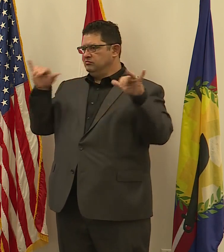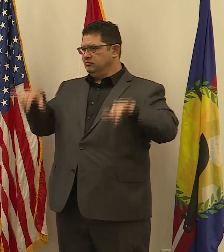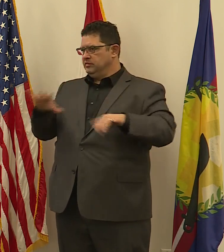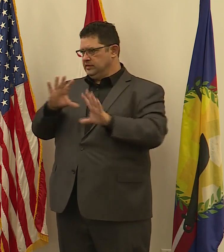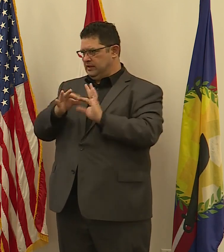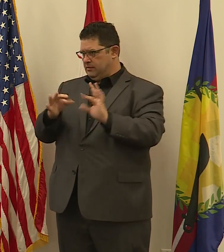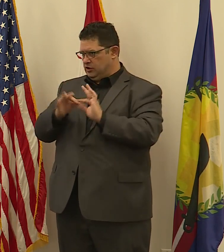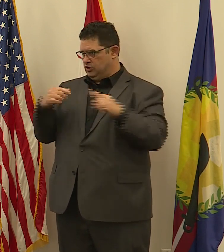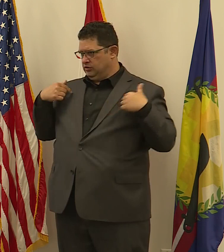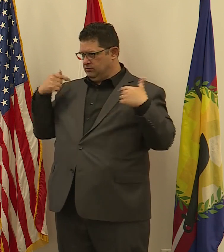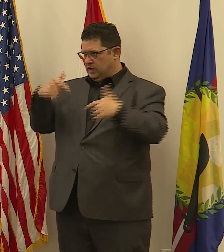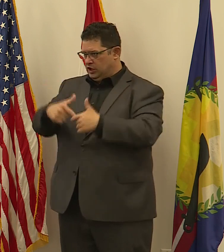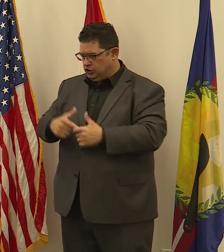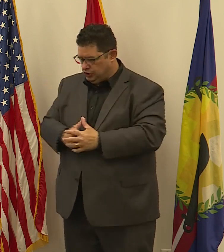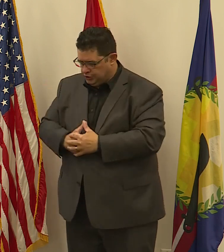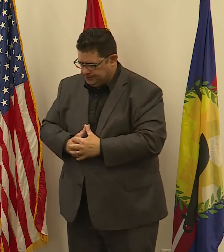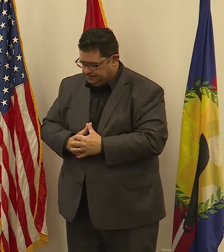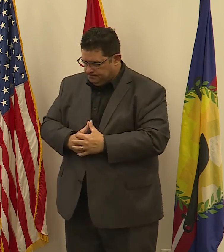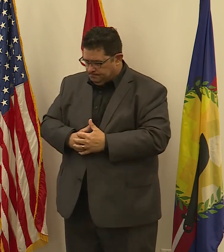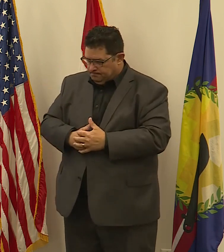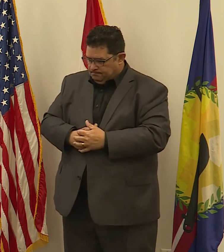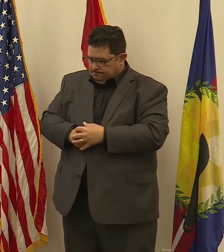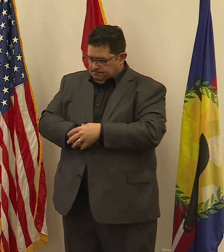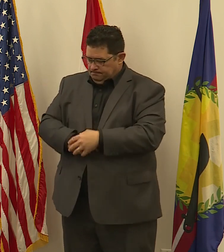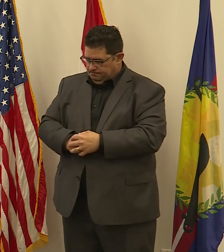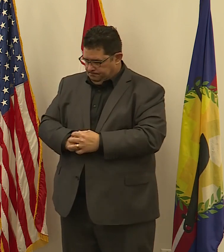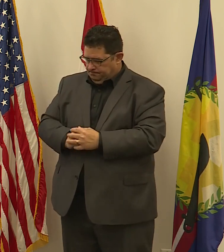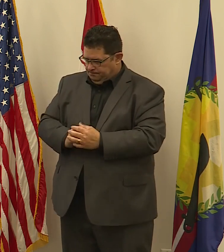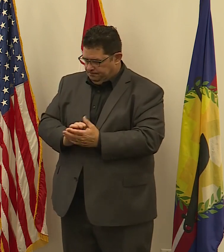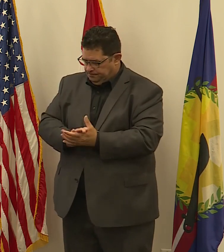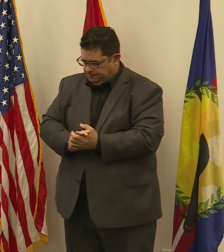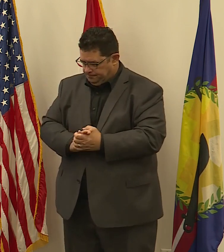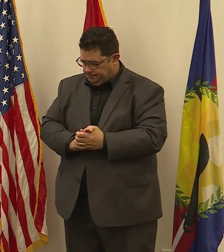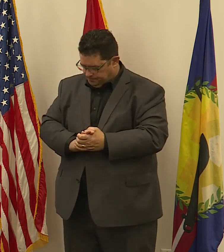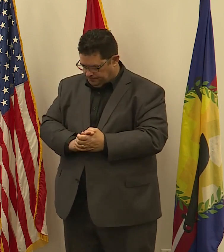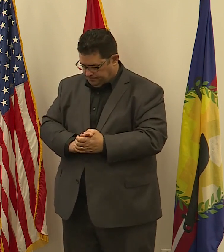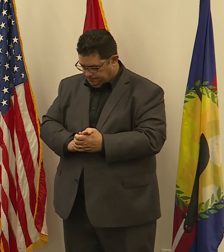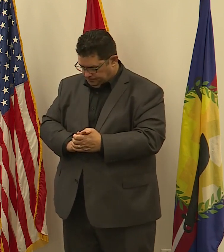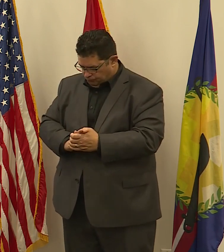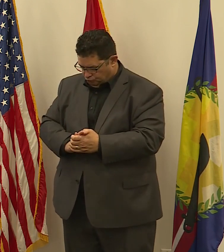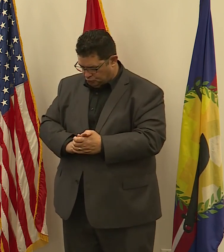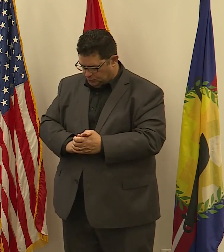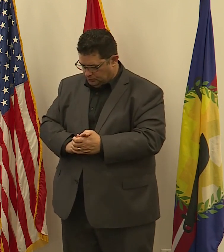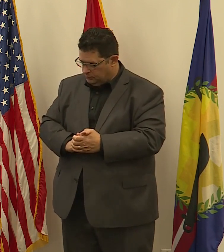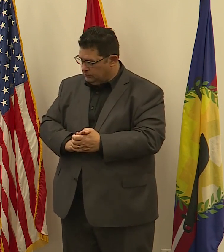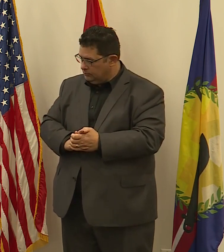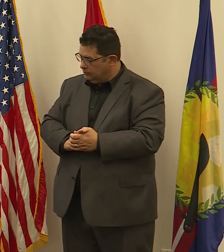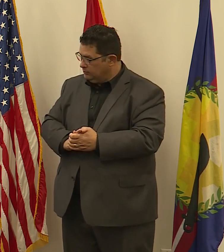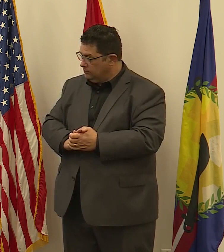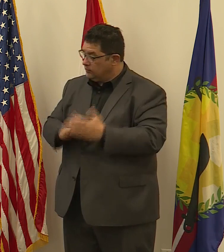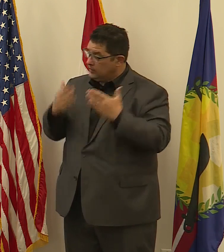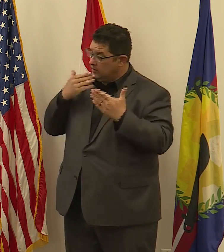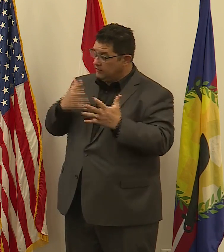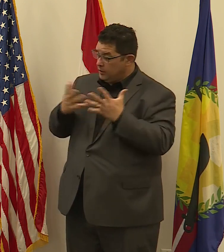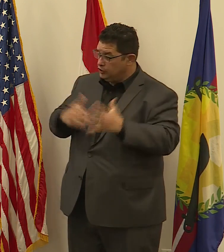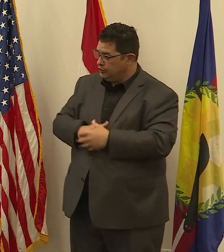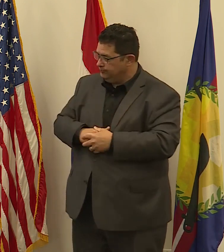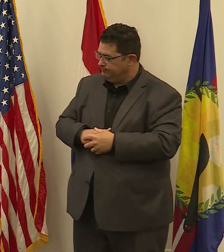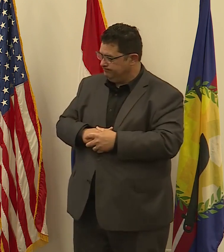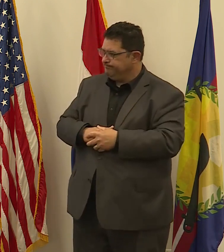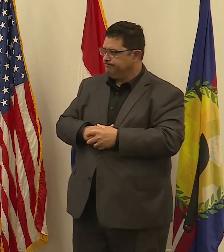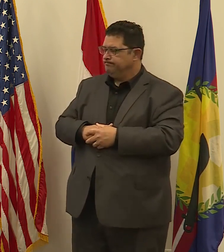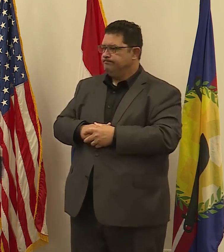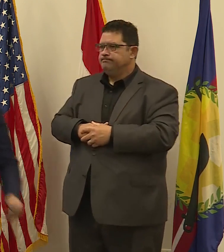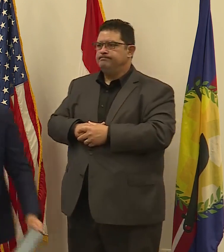necesiten, y les ruego que nos busquen si necesitan esos servicios. Muchas gracias, and thank you very much. Thank you.